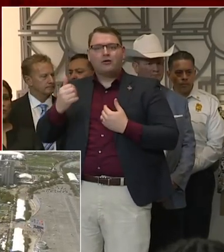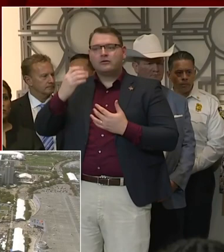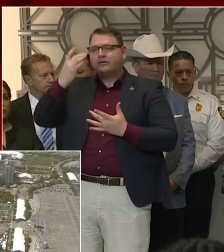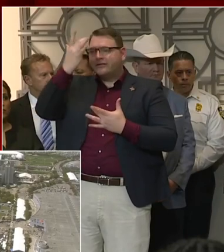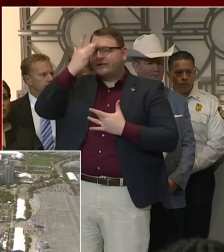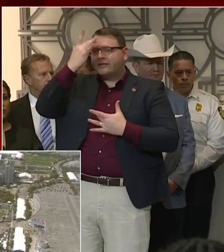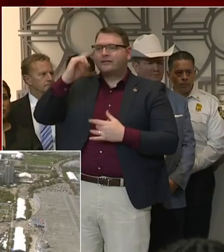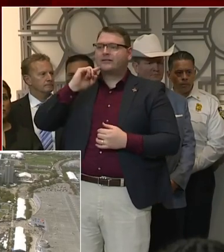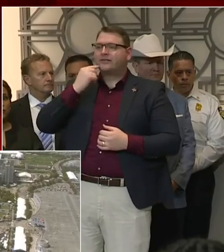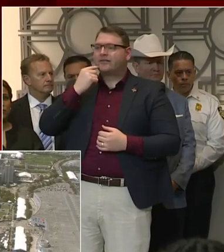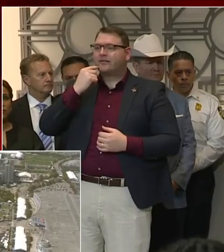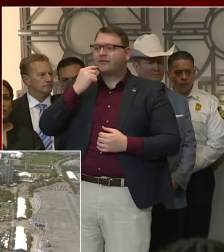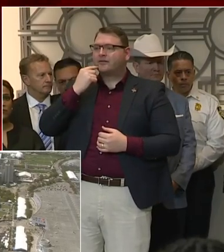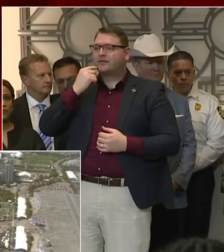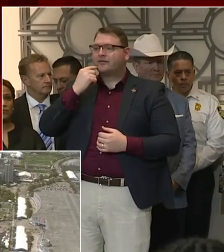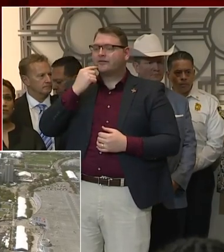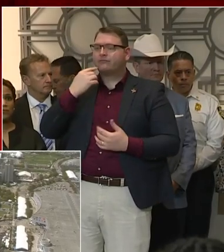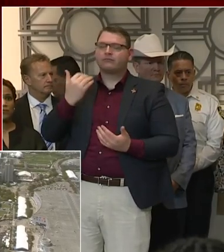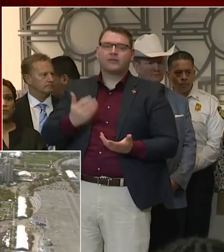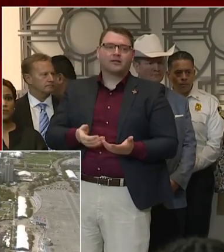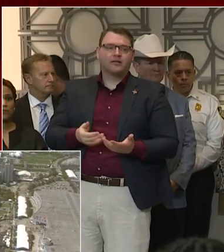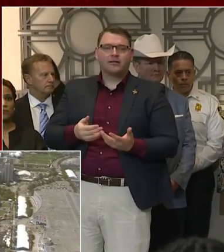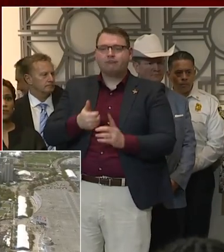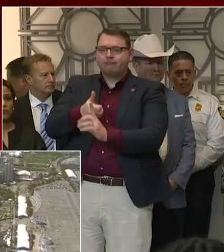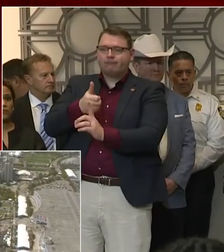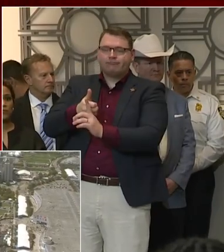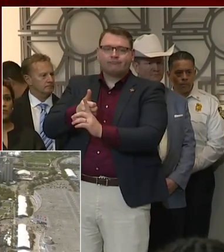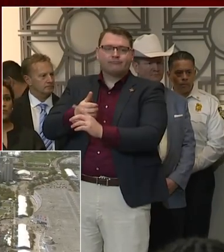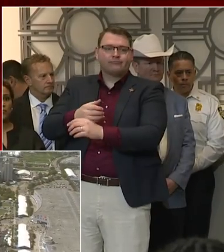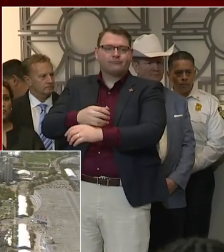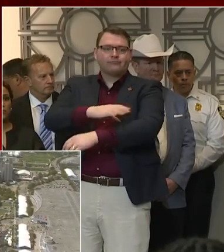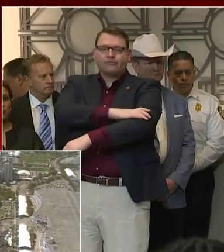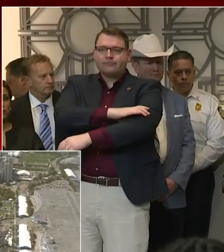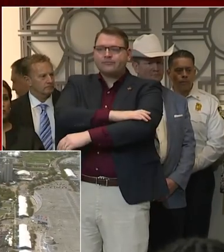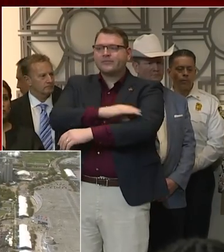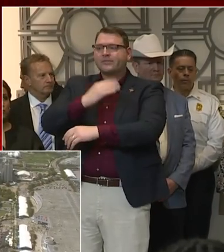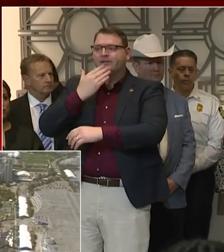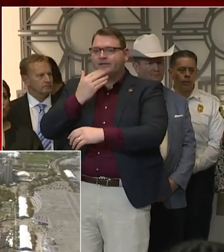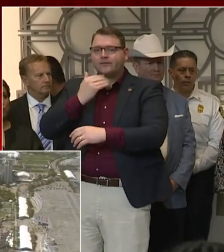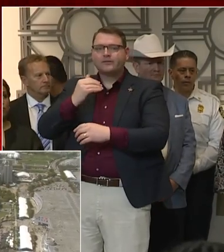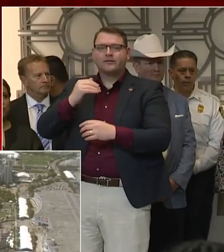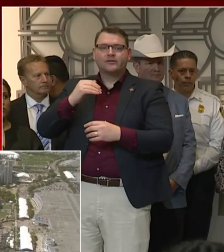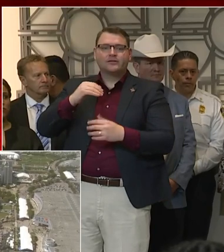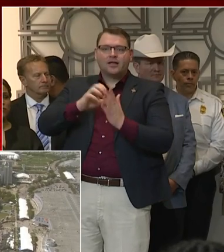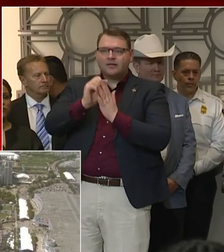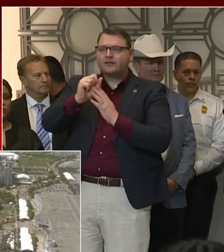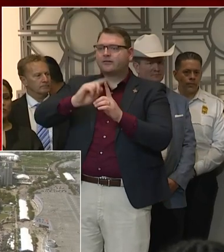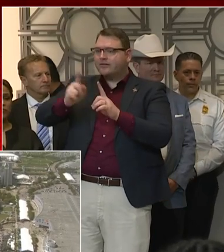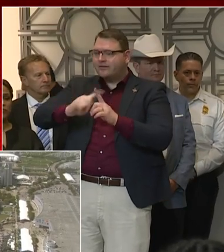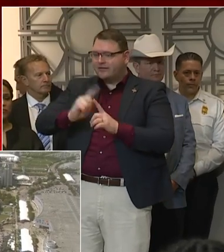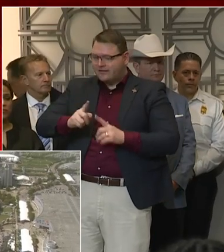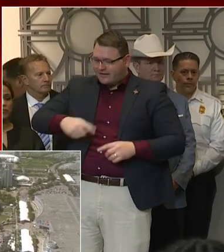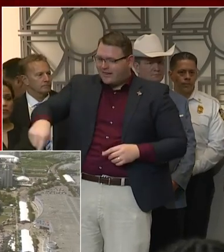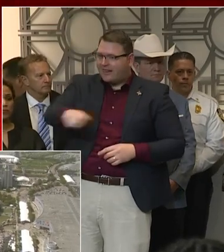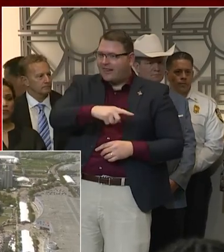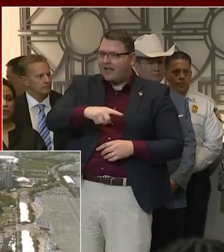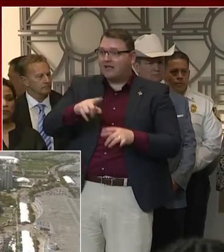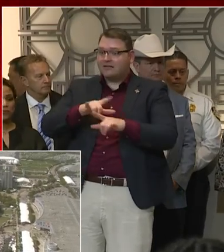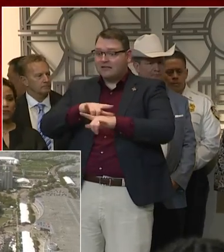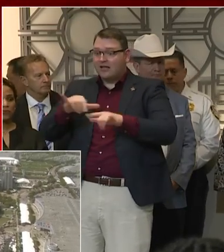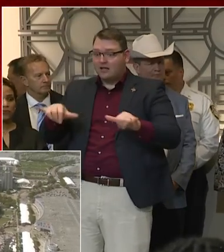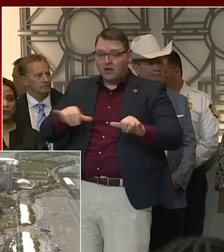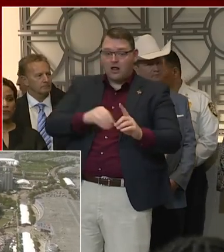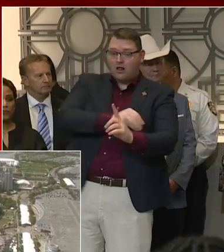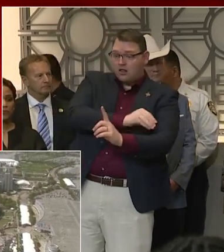dealing with this much, much, much, much better. So the vulnerable population are seniors with underlying medical conditions.